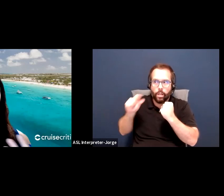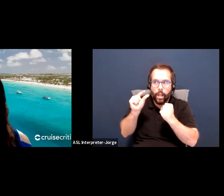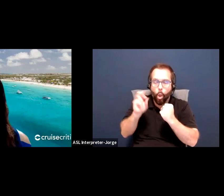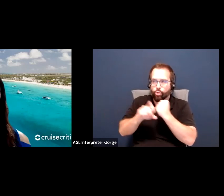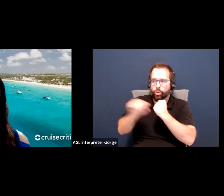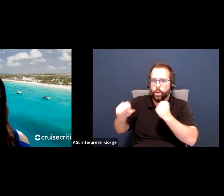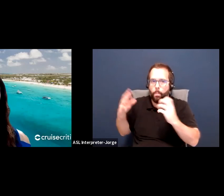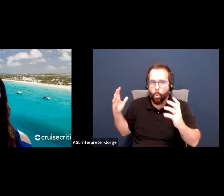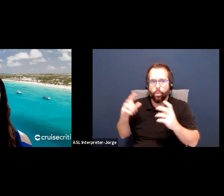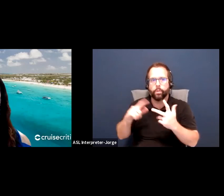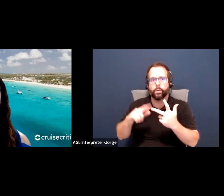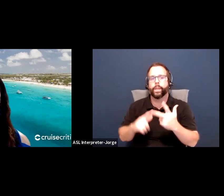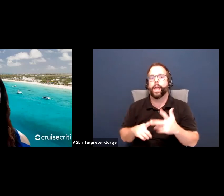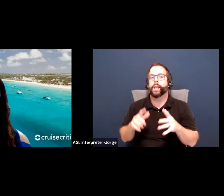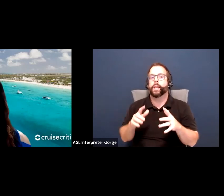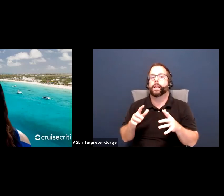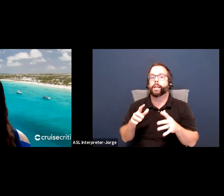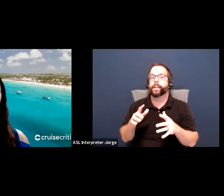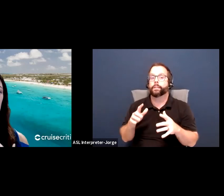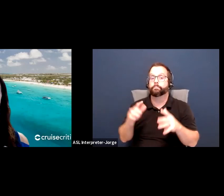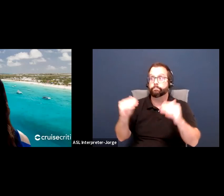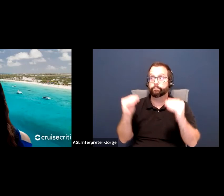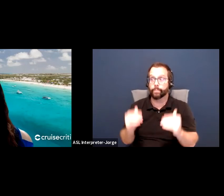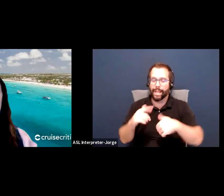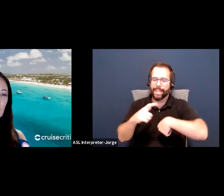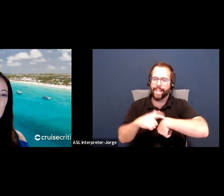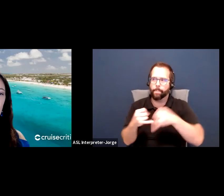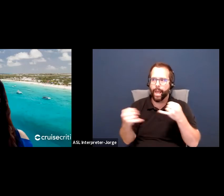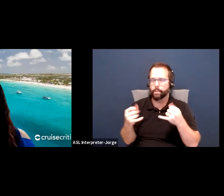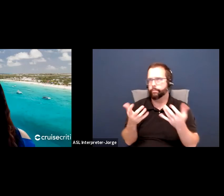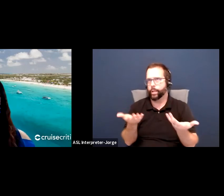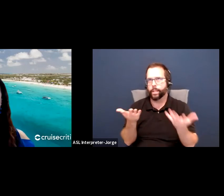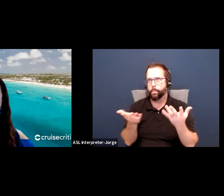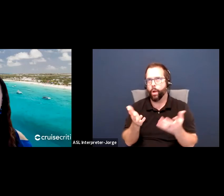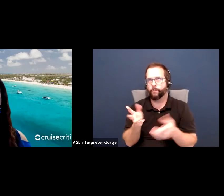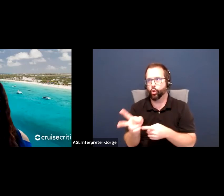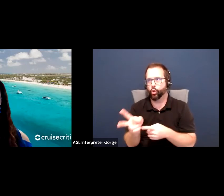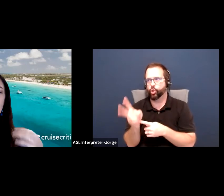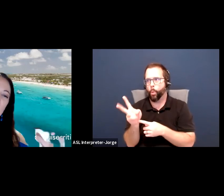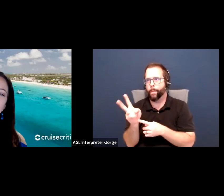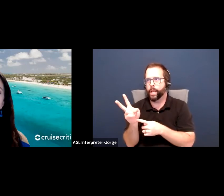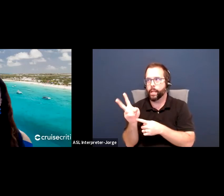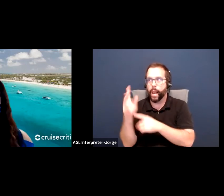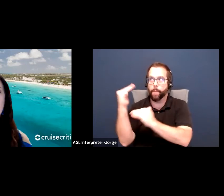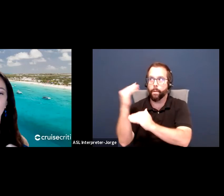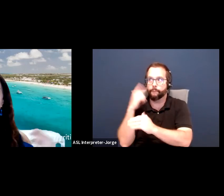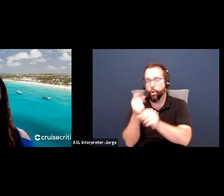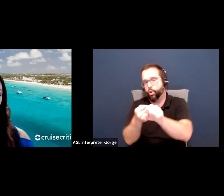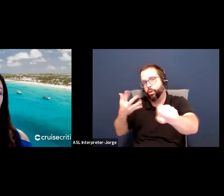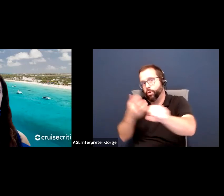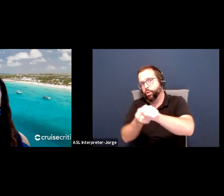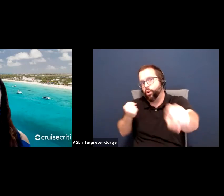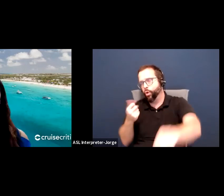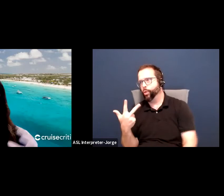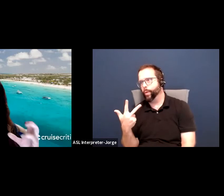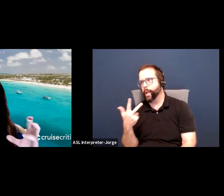timeline might be different. Their timeline is, you know, they have two minutes to shoot three arrows for indoor and four minutes to shoot six arrows